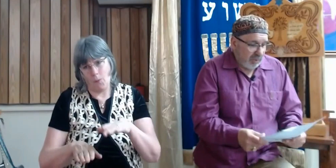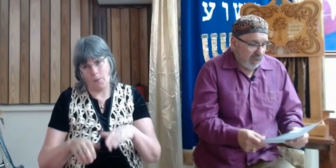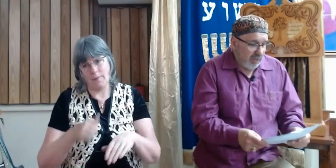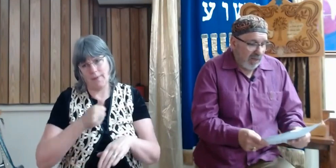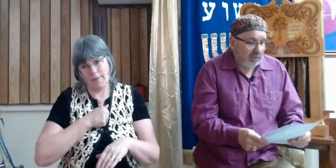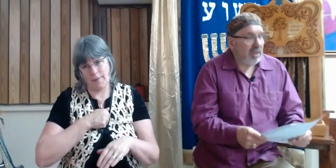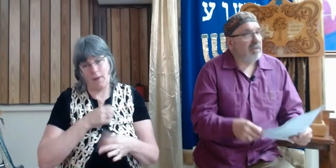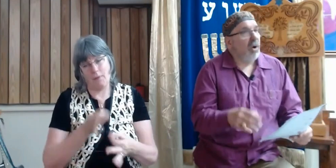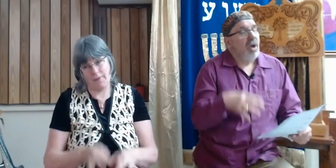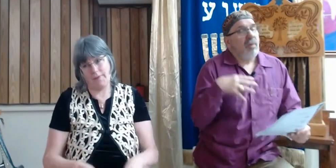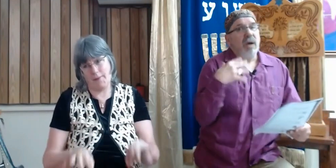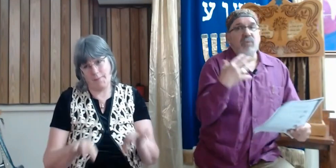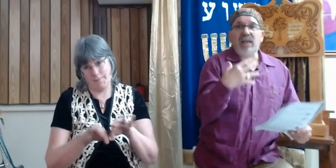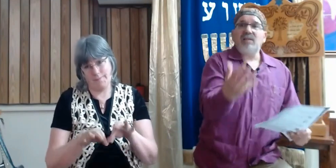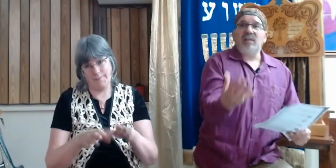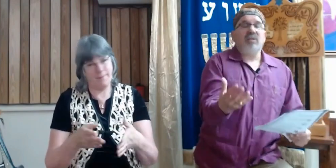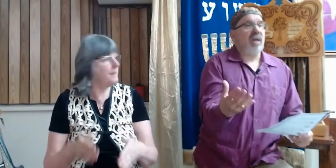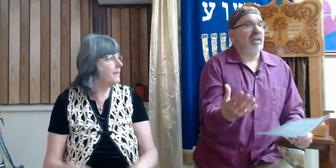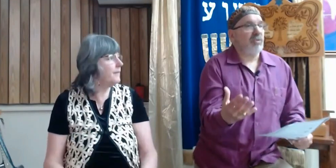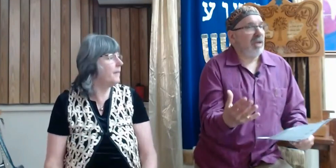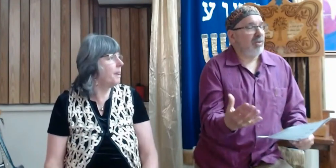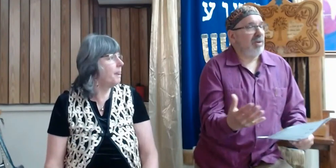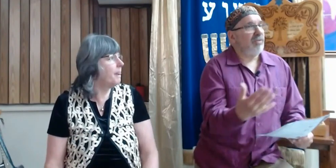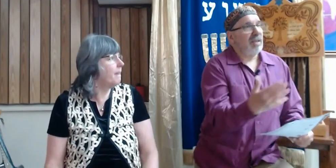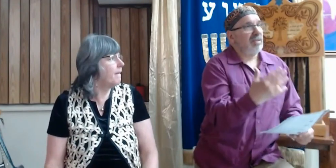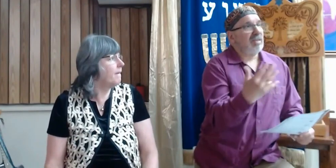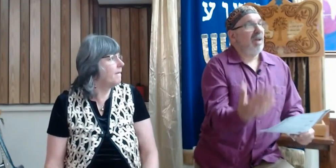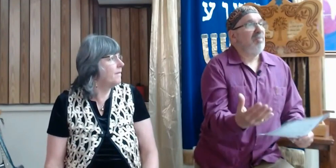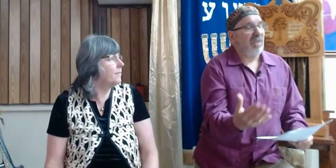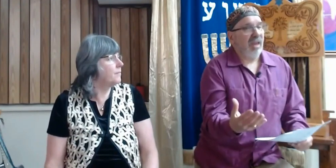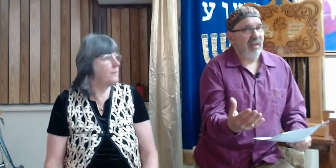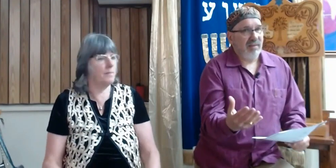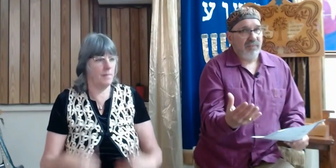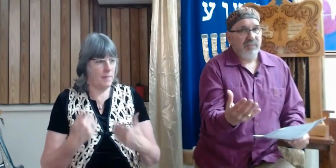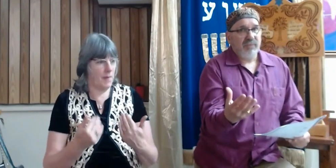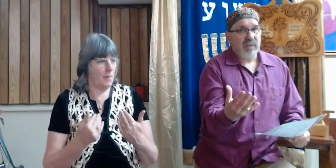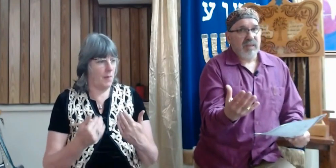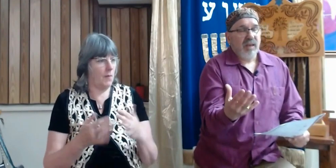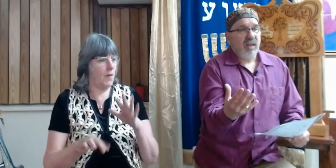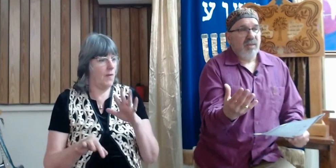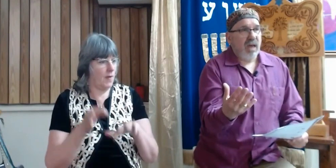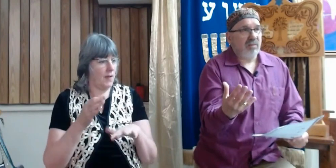We can relate to that. By relating to that, we actually find something